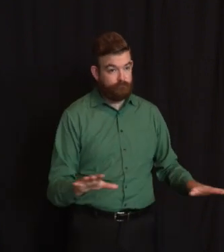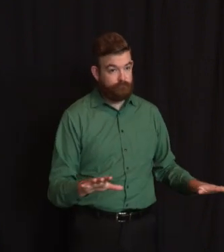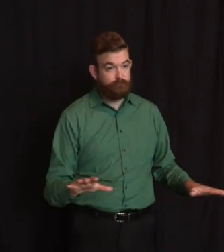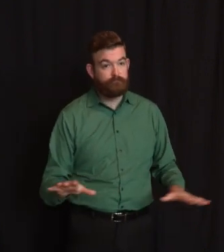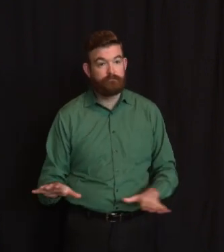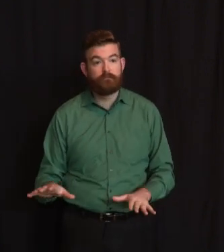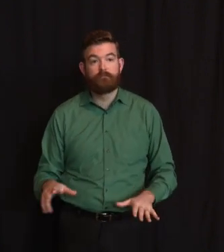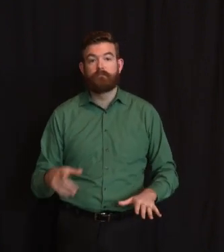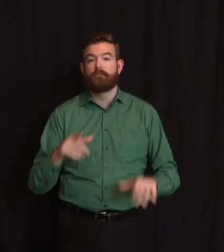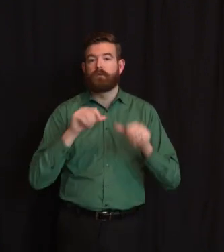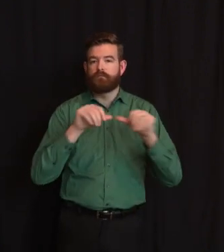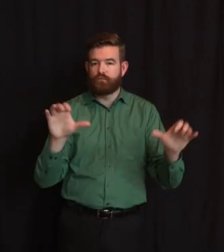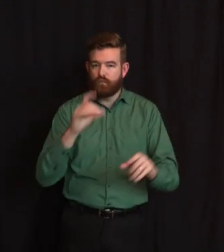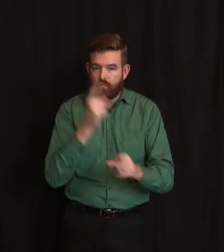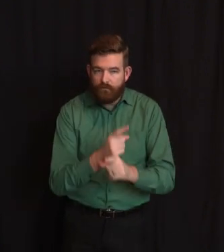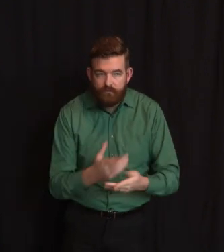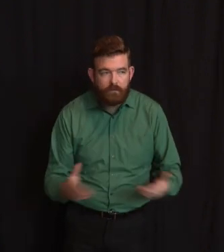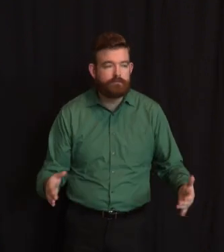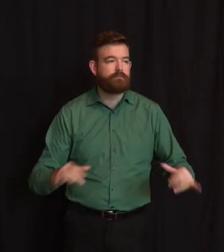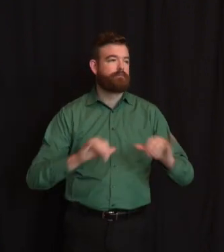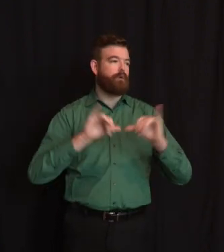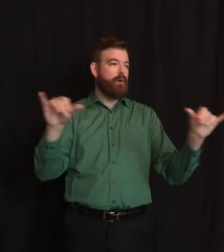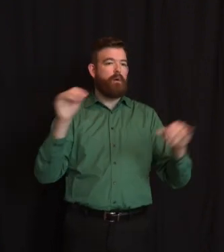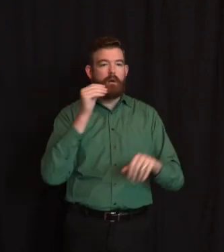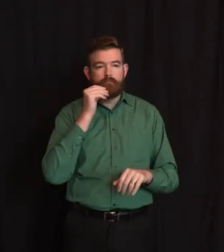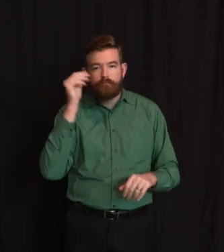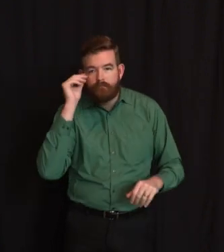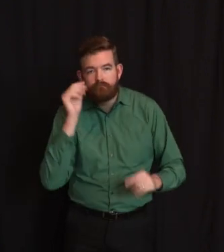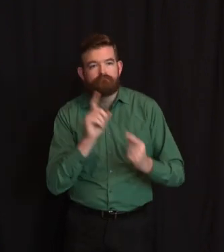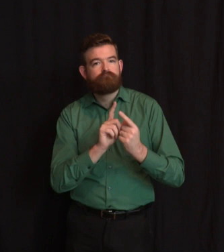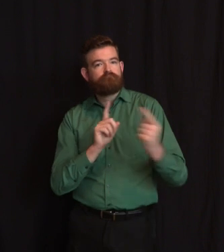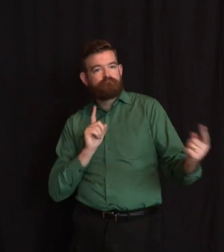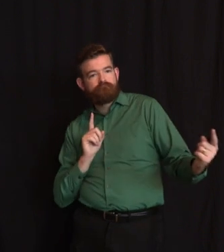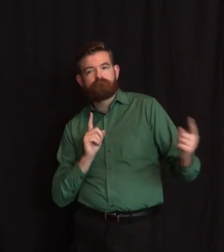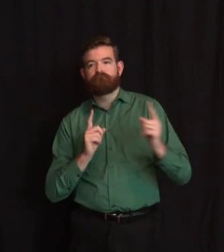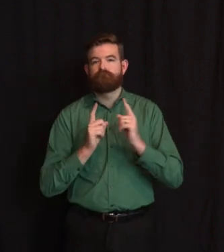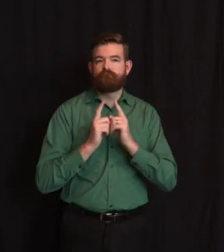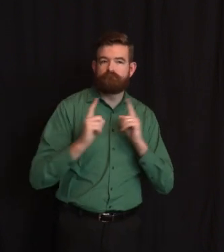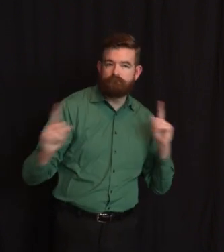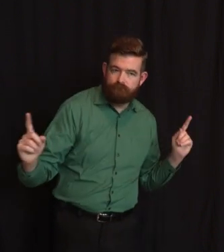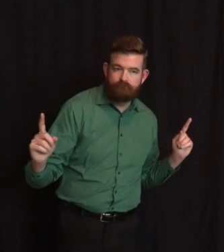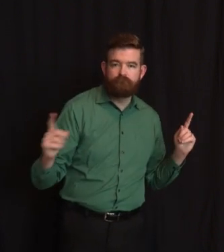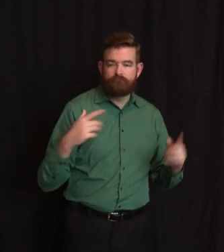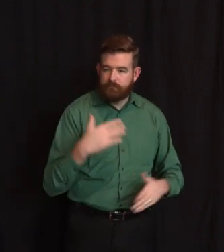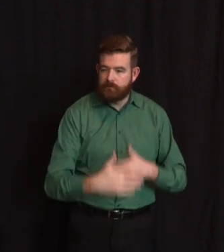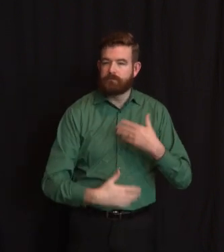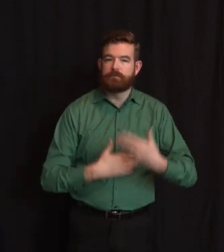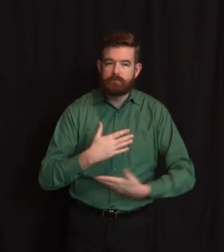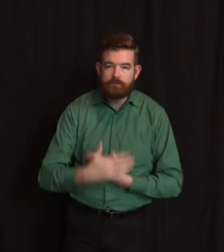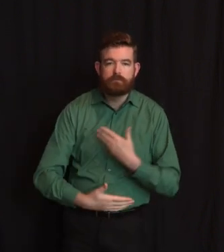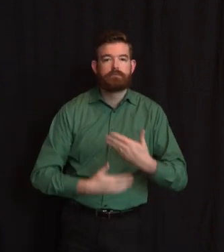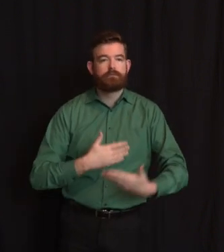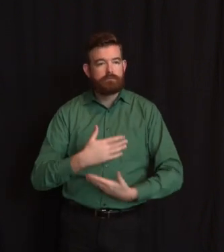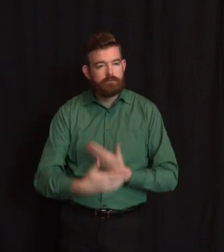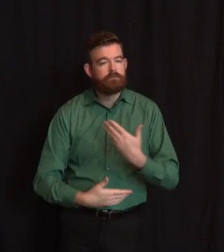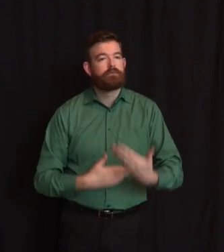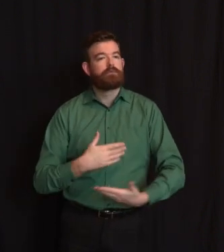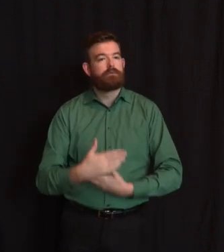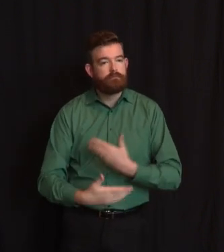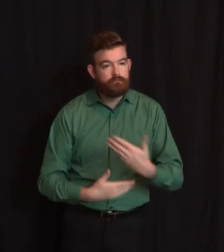Everyone, this is going in the right direction. There's no question about it. We let our guard down. All bets are off. Is that fair to say, everybody? Absolutely. So